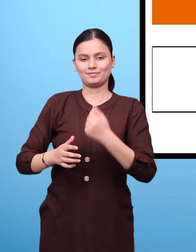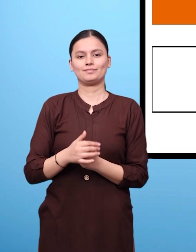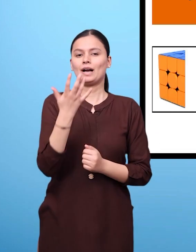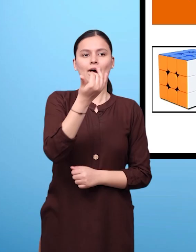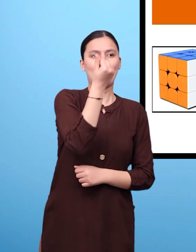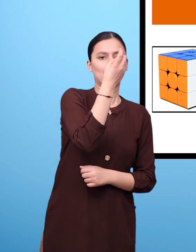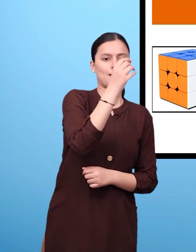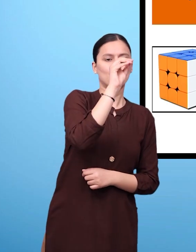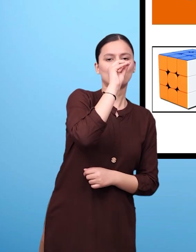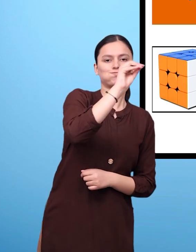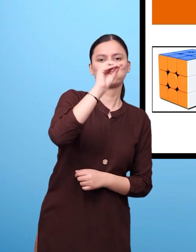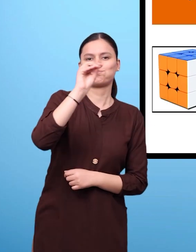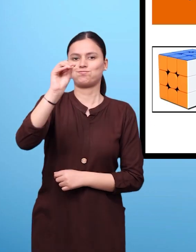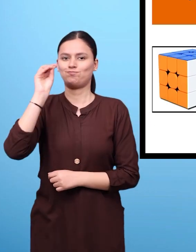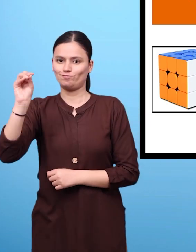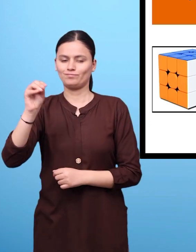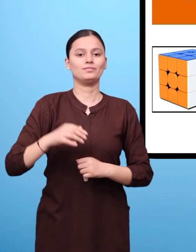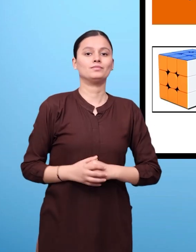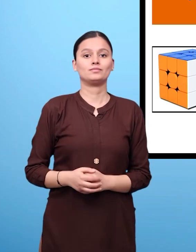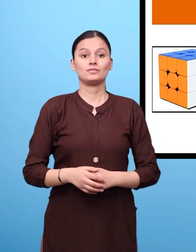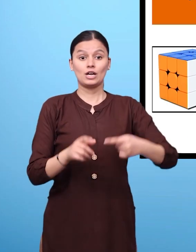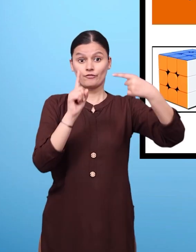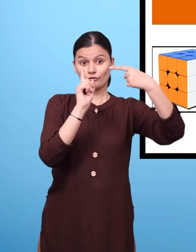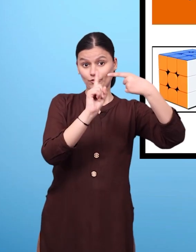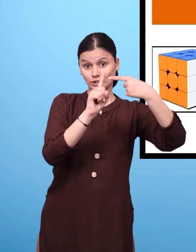In the object column, the first object is a dais,